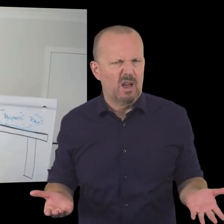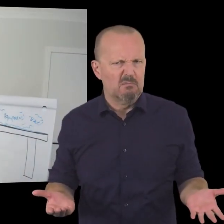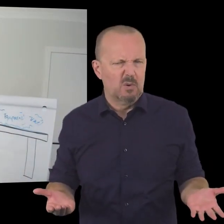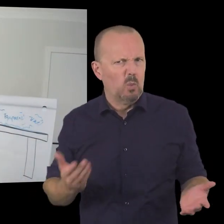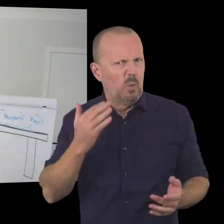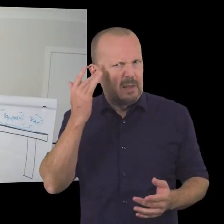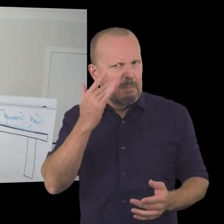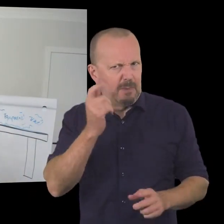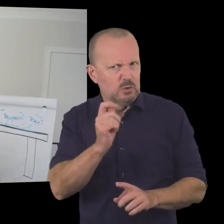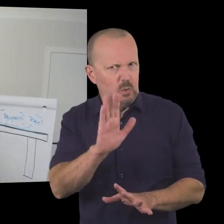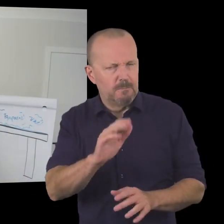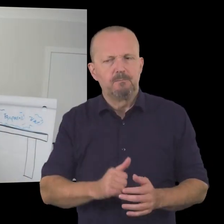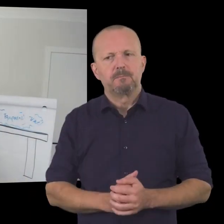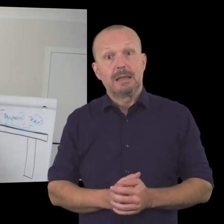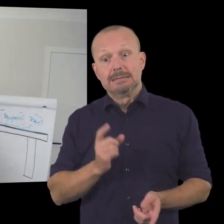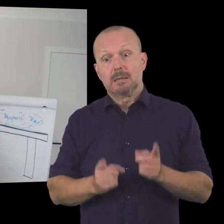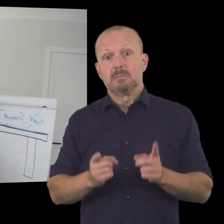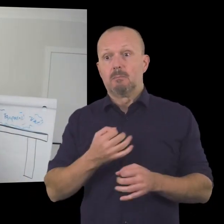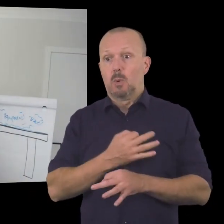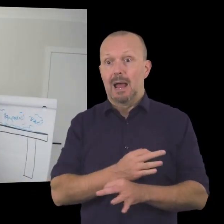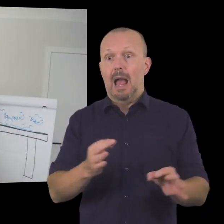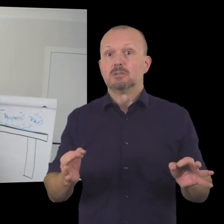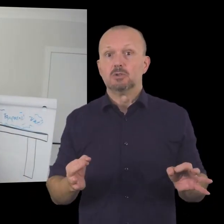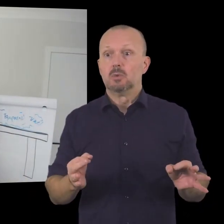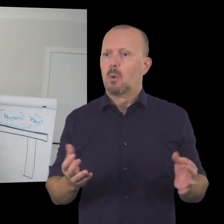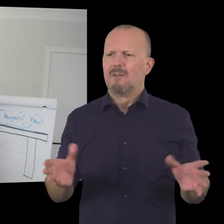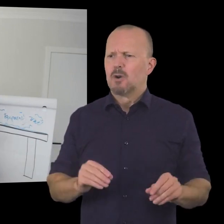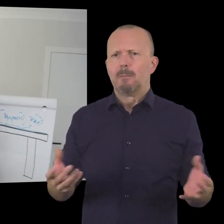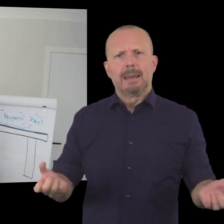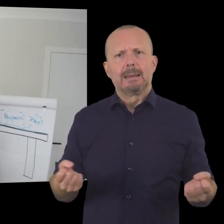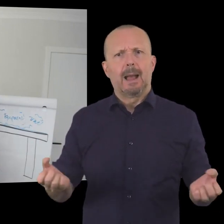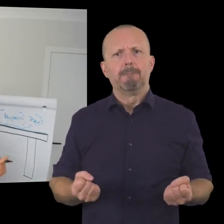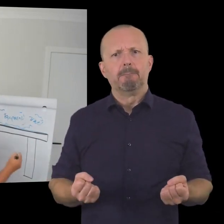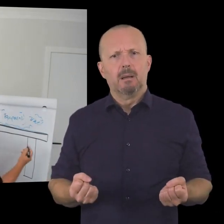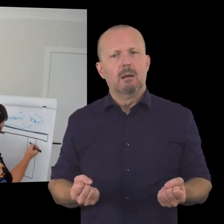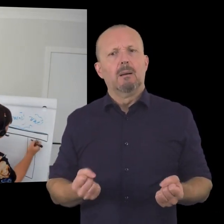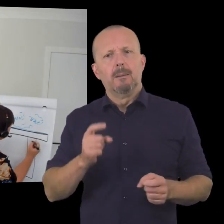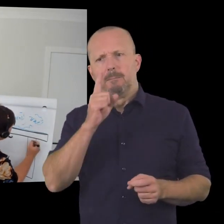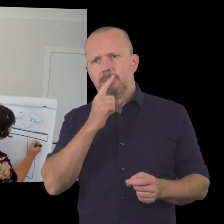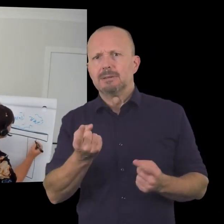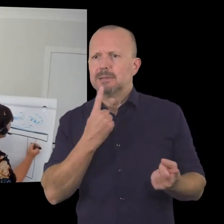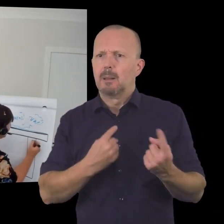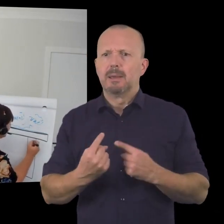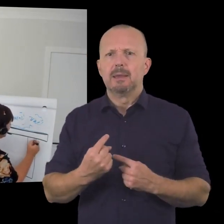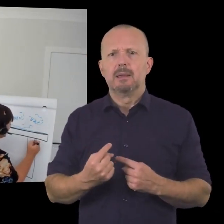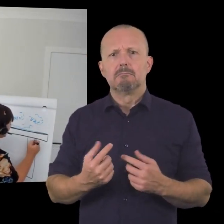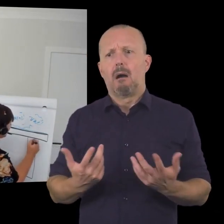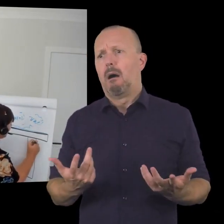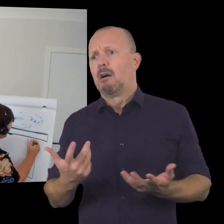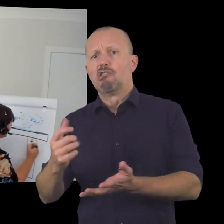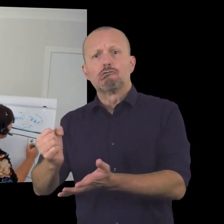a second uh and sometimes when i ask this question where does your income come from i get uh